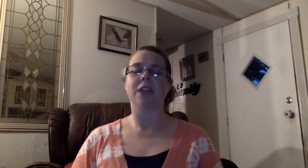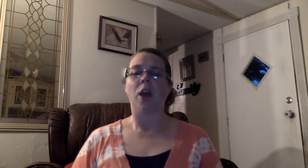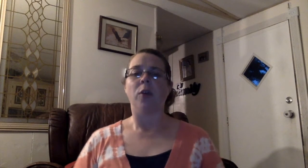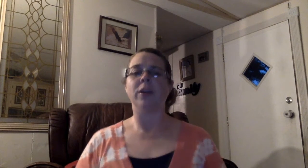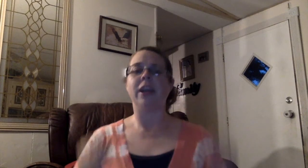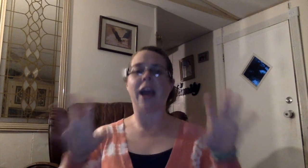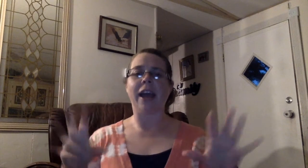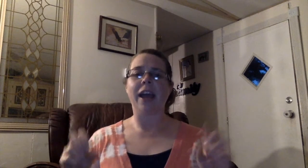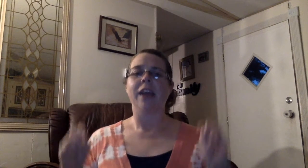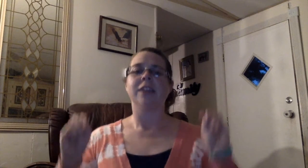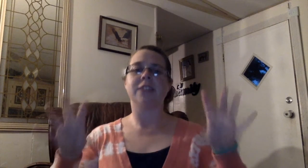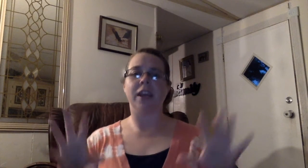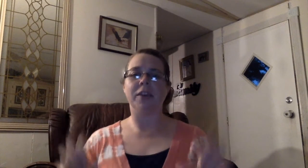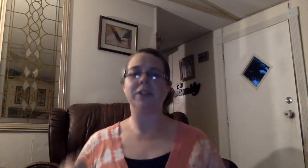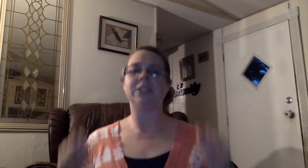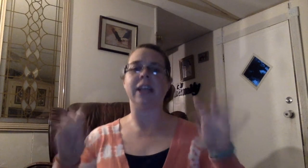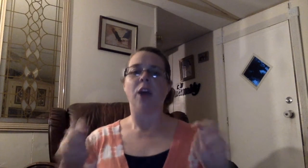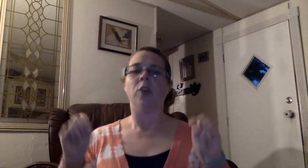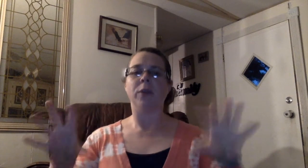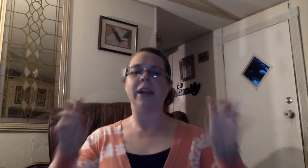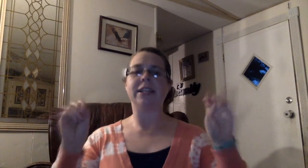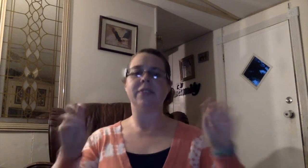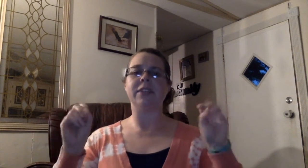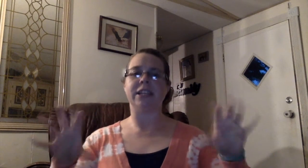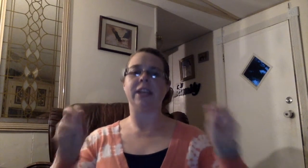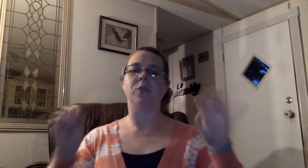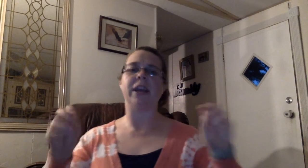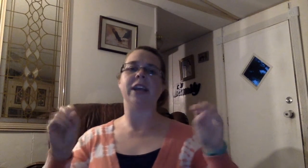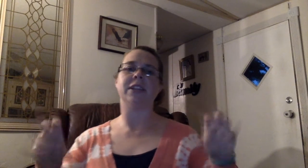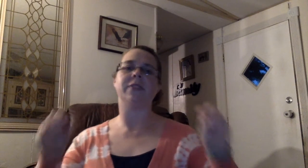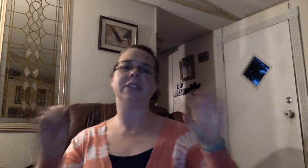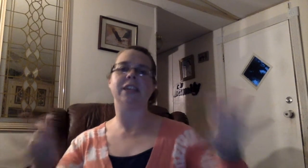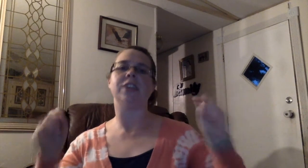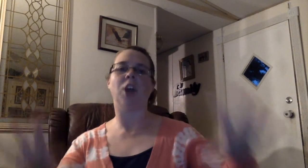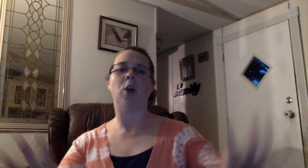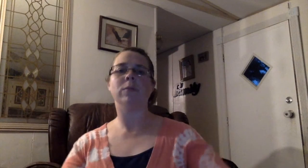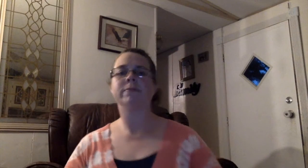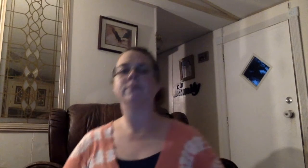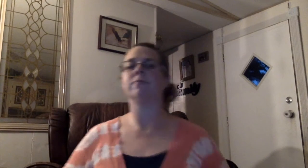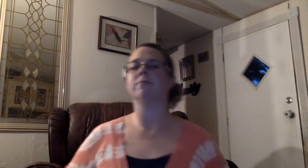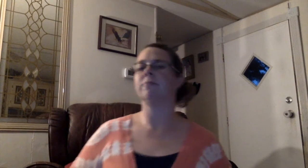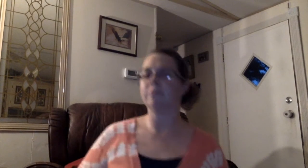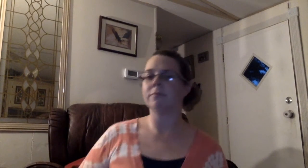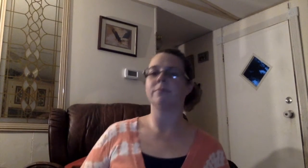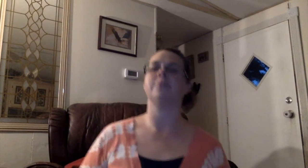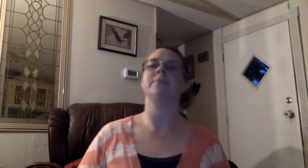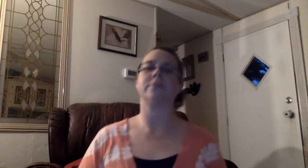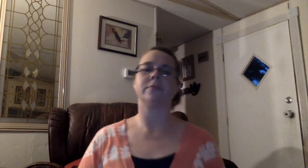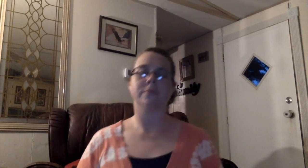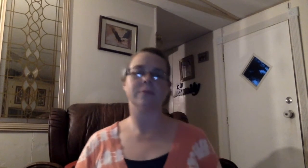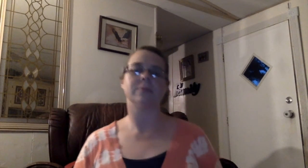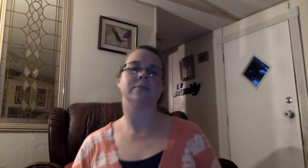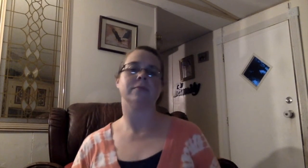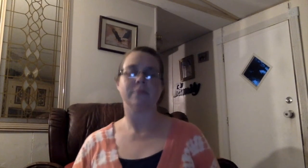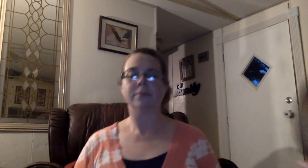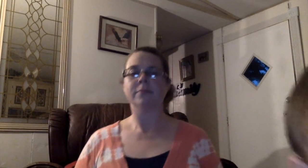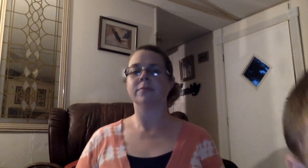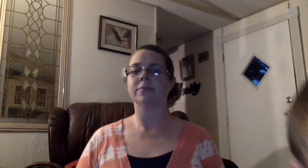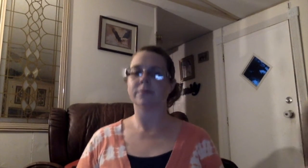reactivity, reactivity, reactivity. Electrons they reactivity, reactivity, reactivity, reactivity, reactivity.